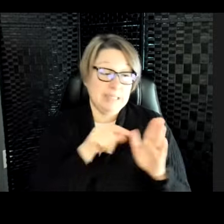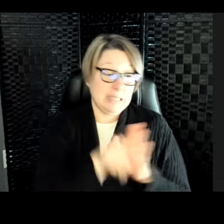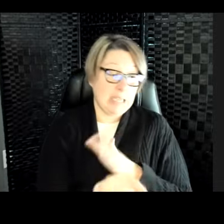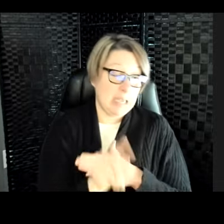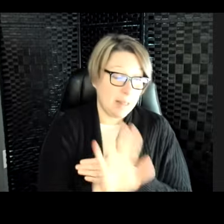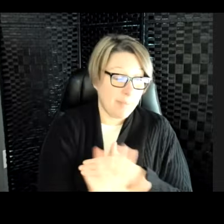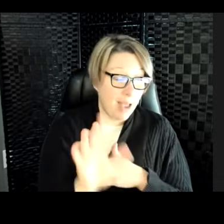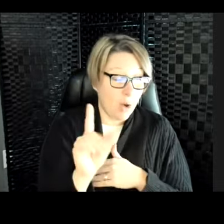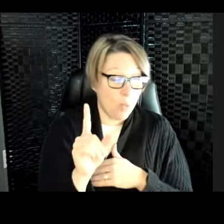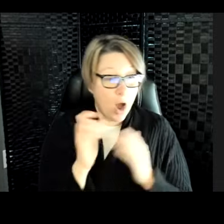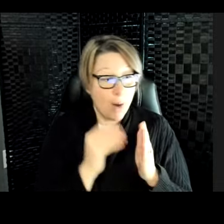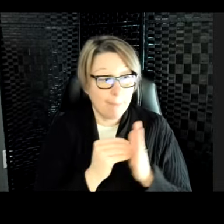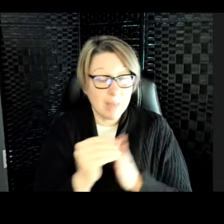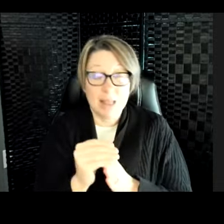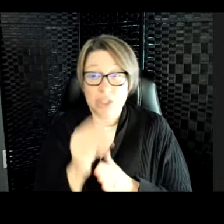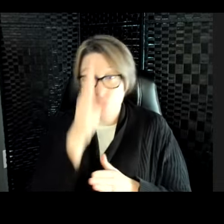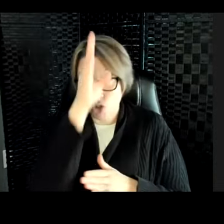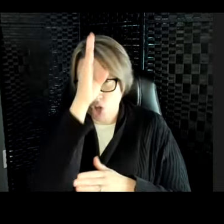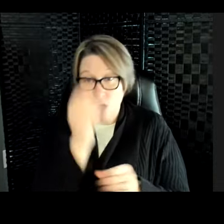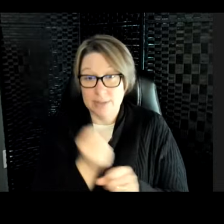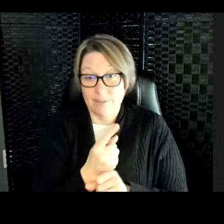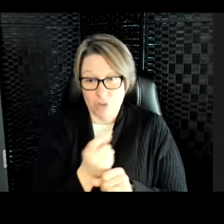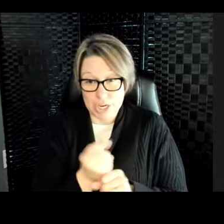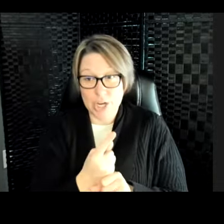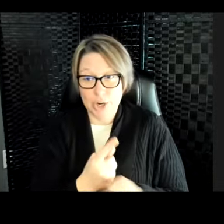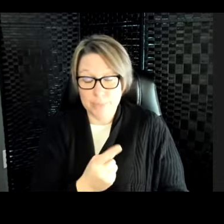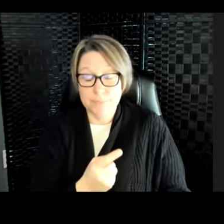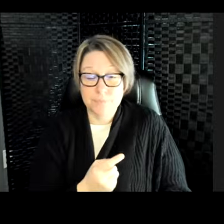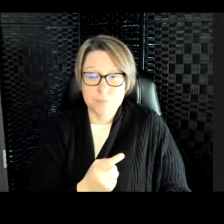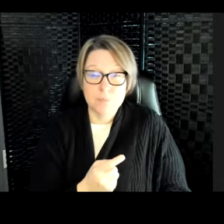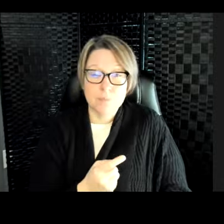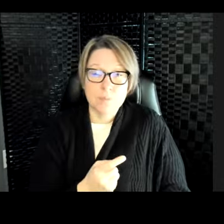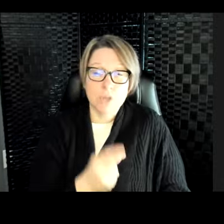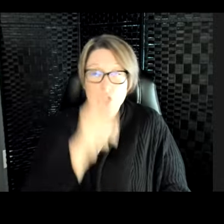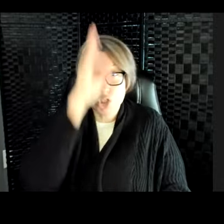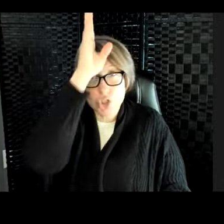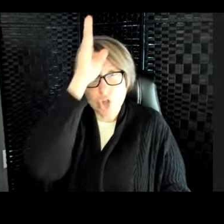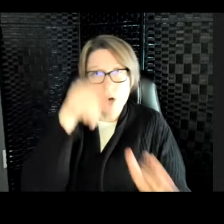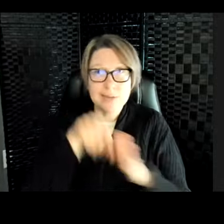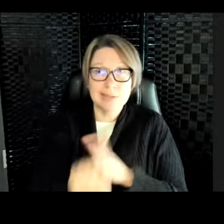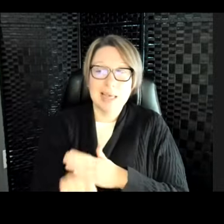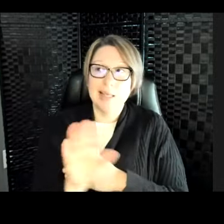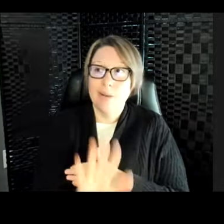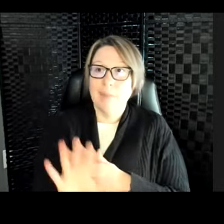million sharks a year. And sharks kill about five people a year.